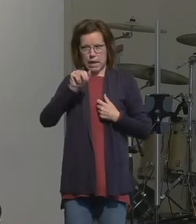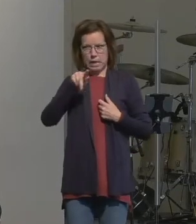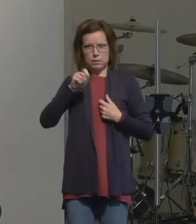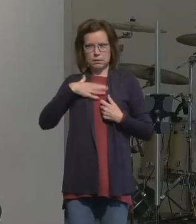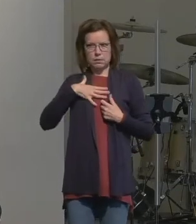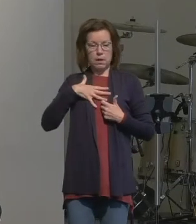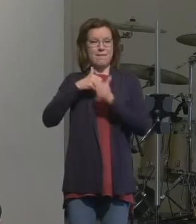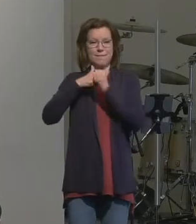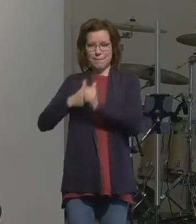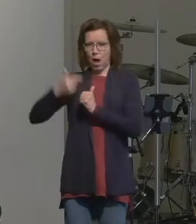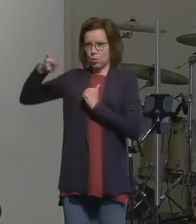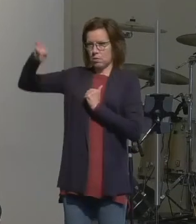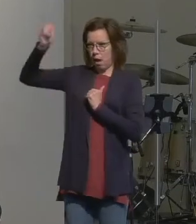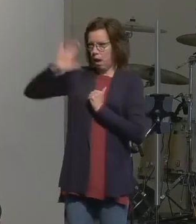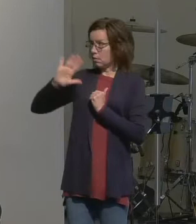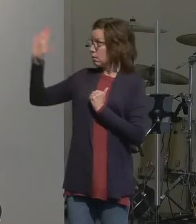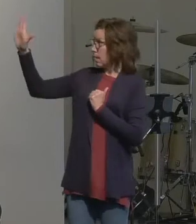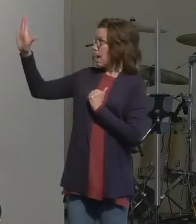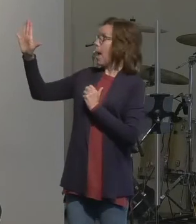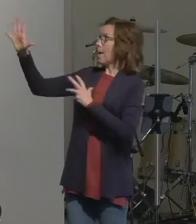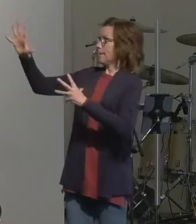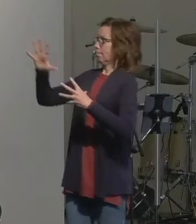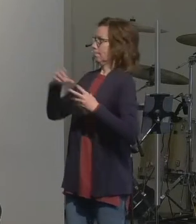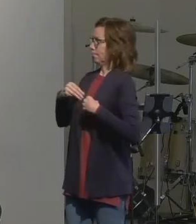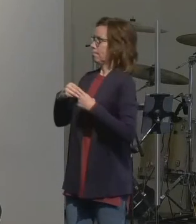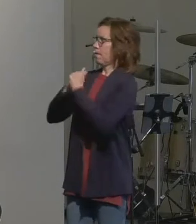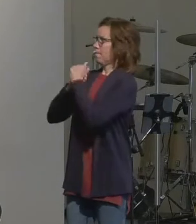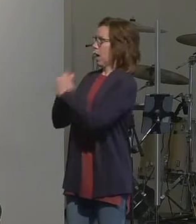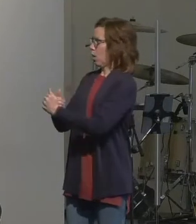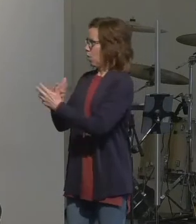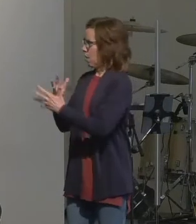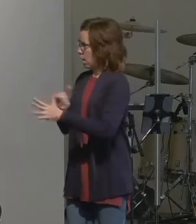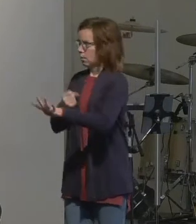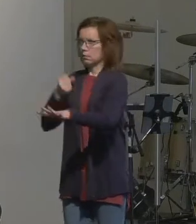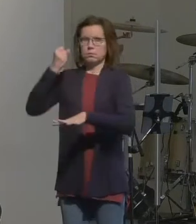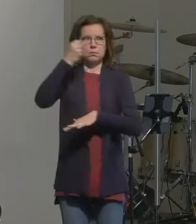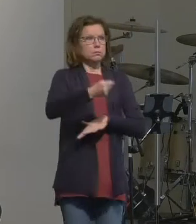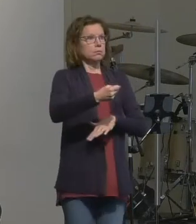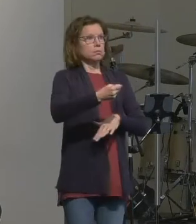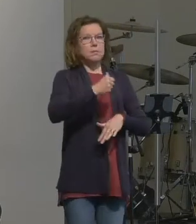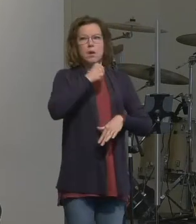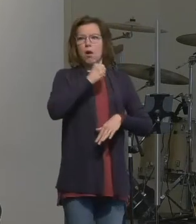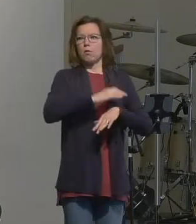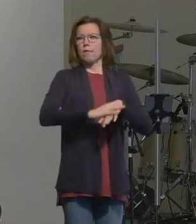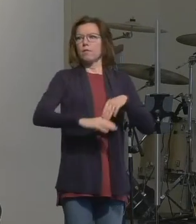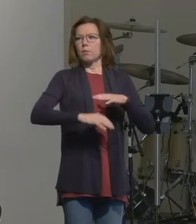I'll take you to places that are uncomfortable so that I can be a comforter to those who don't know me